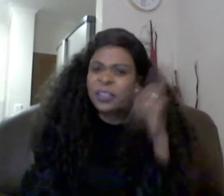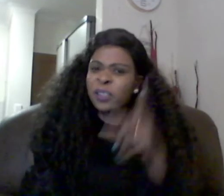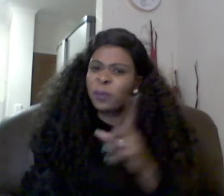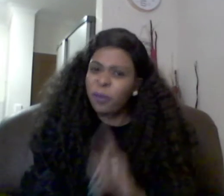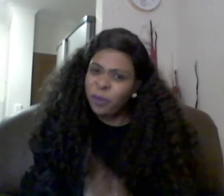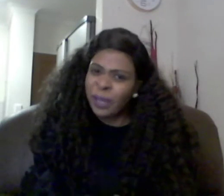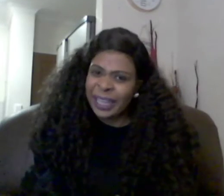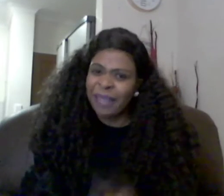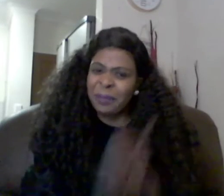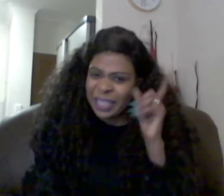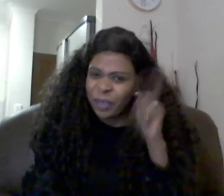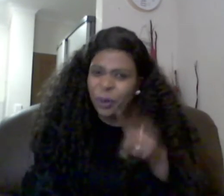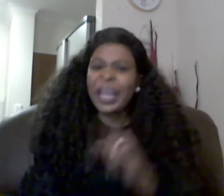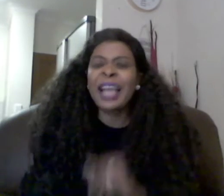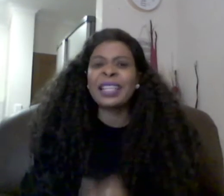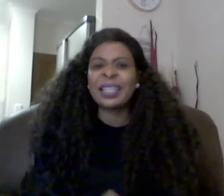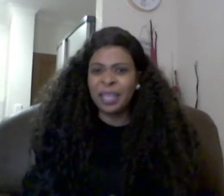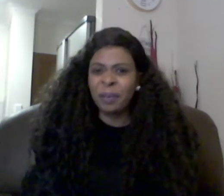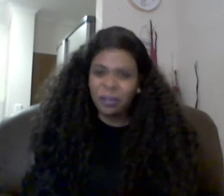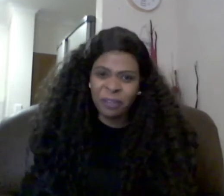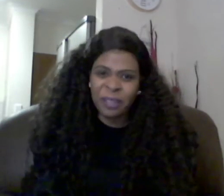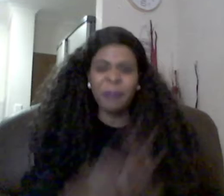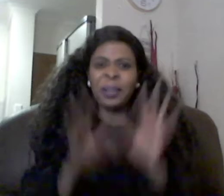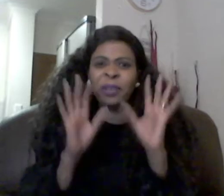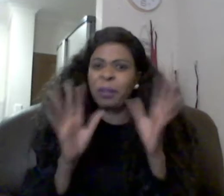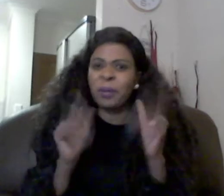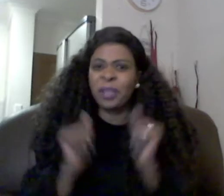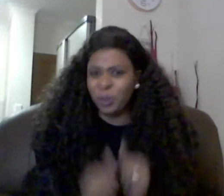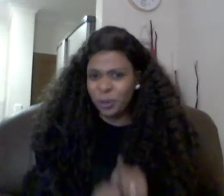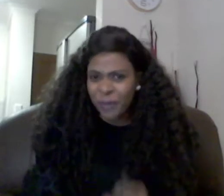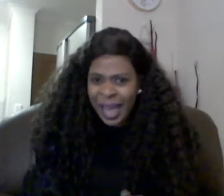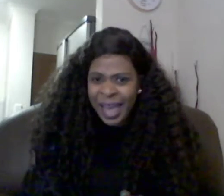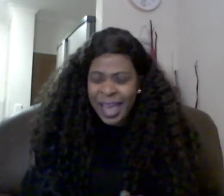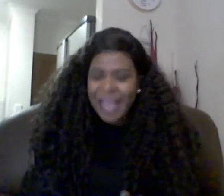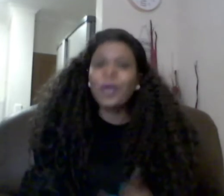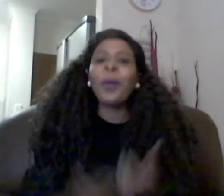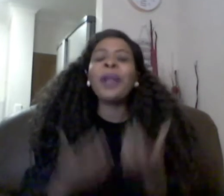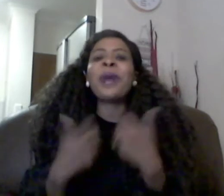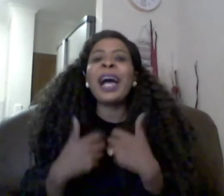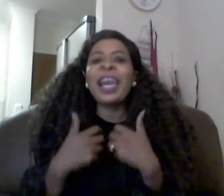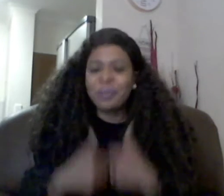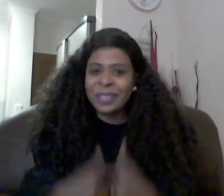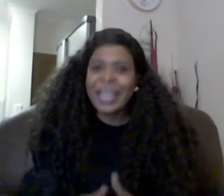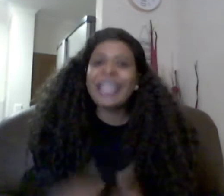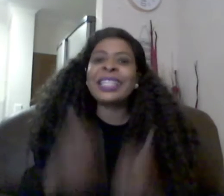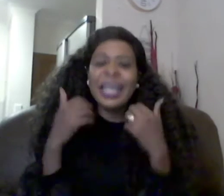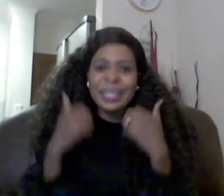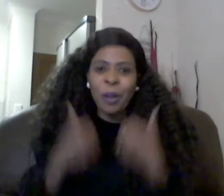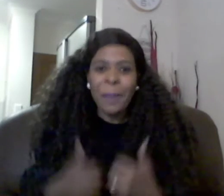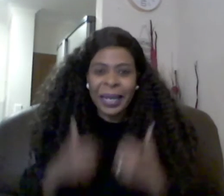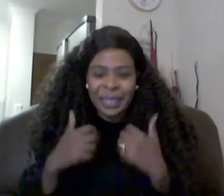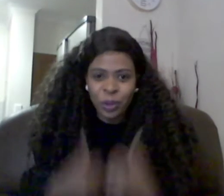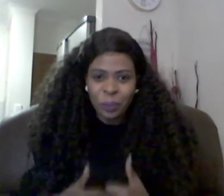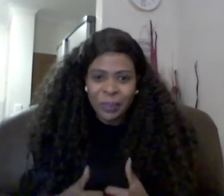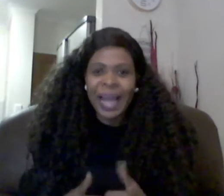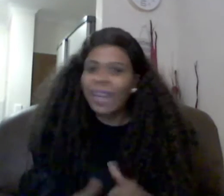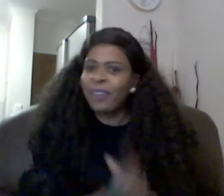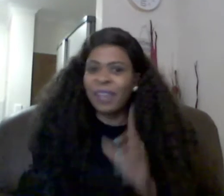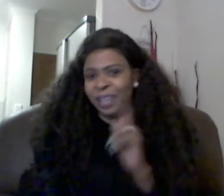if she's beautiful like that i mean she already has a steady boyfriend so i'm not gonna bother talk to her so what do i have to say he says openly to me i never liked